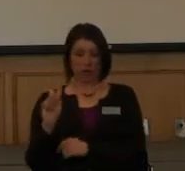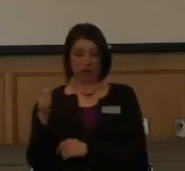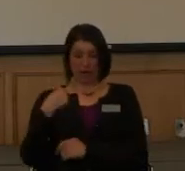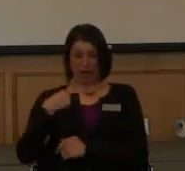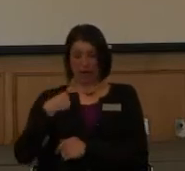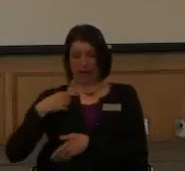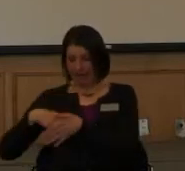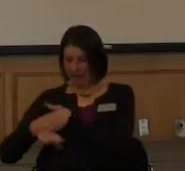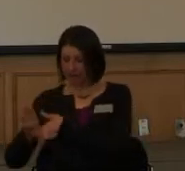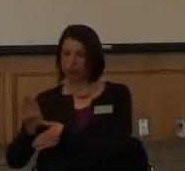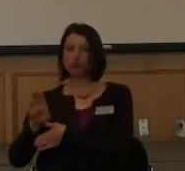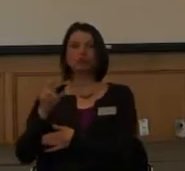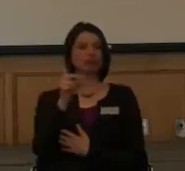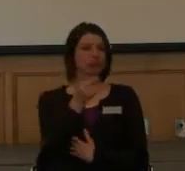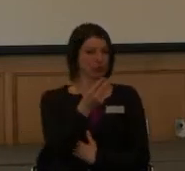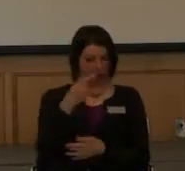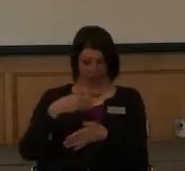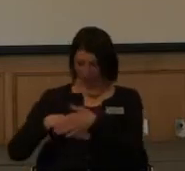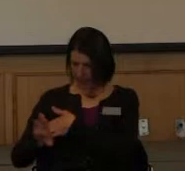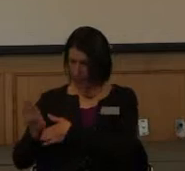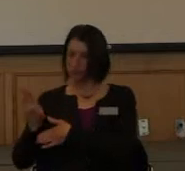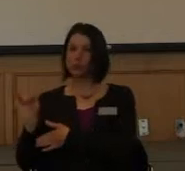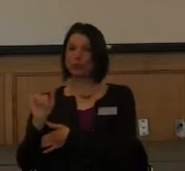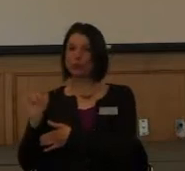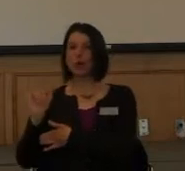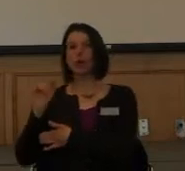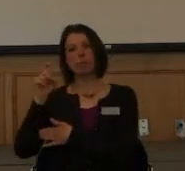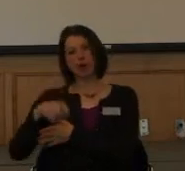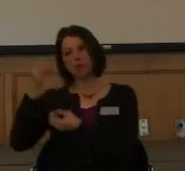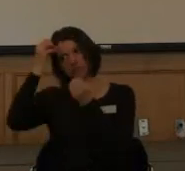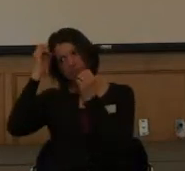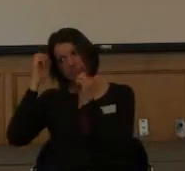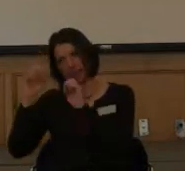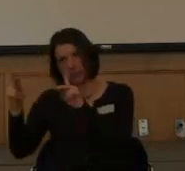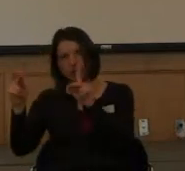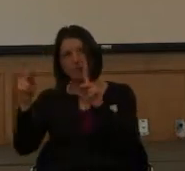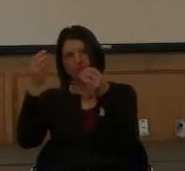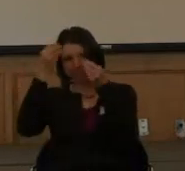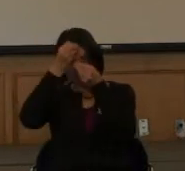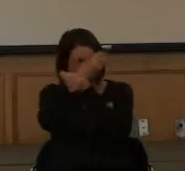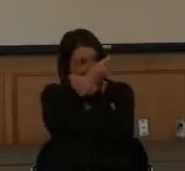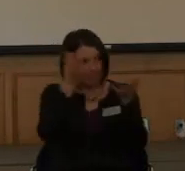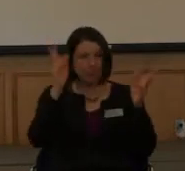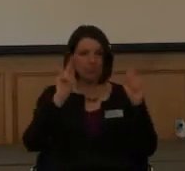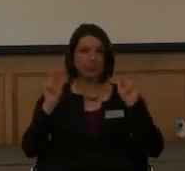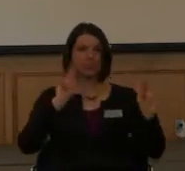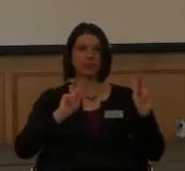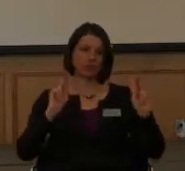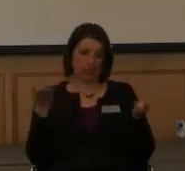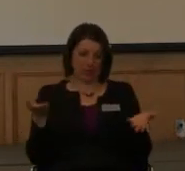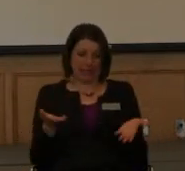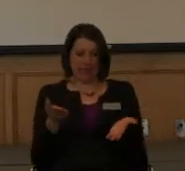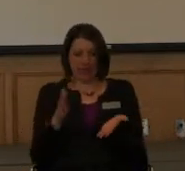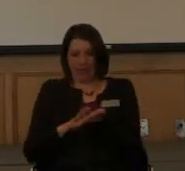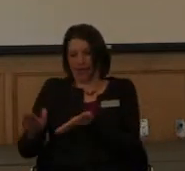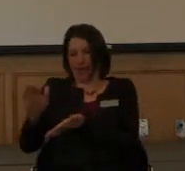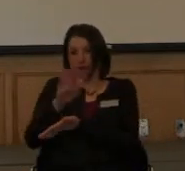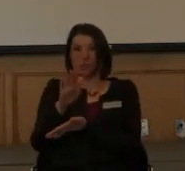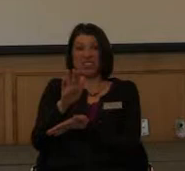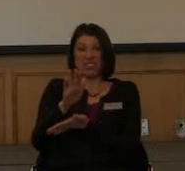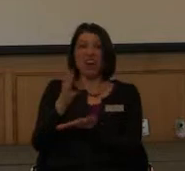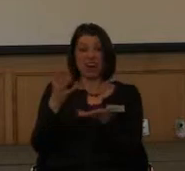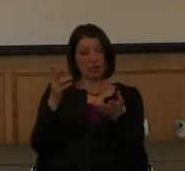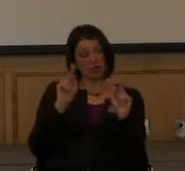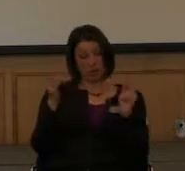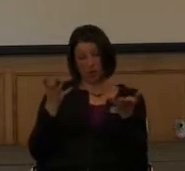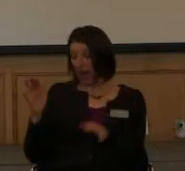go. And so, there's some education that goes along with that. When you're on a campus, because people see a dog, they want to come up for it,